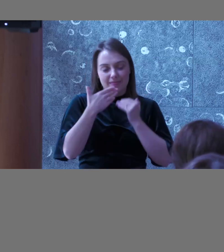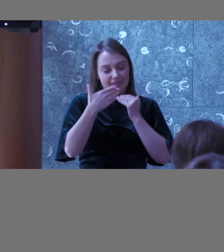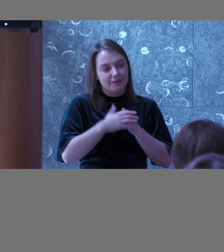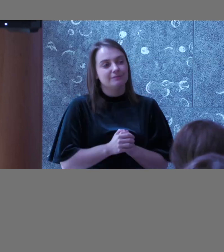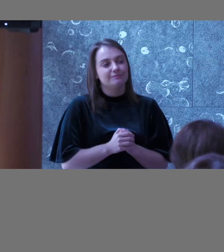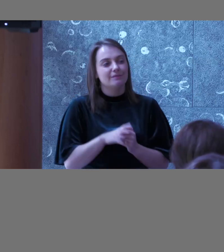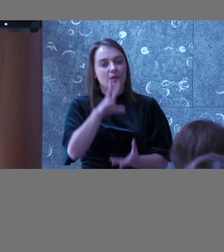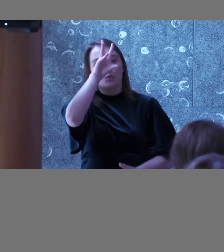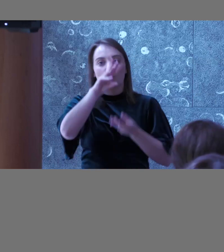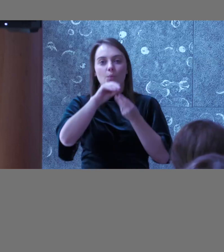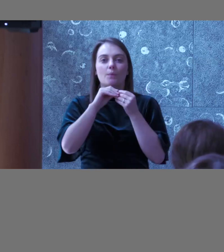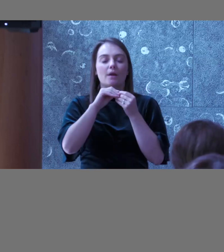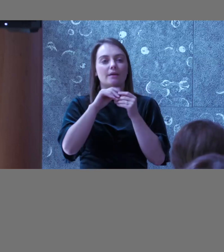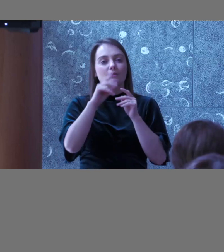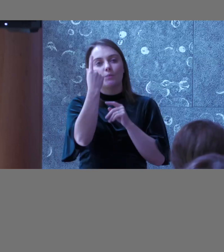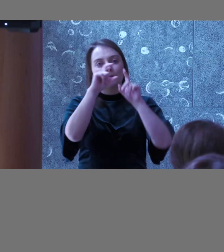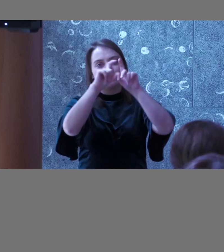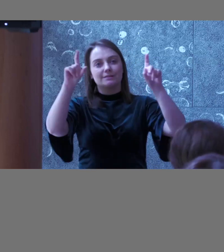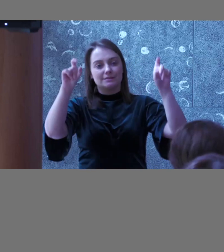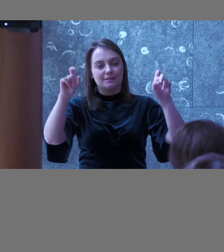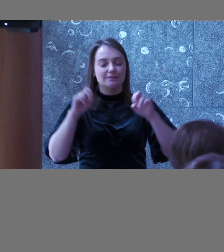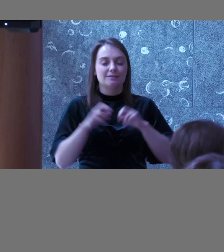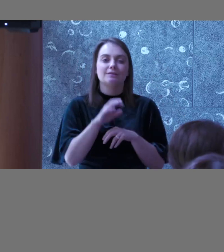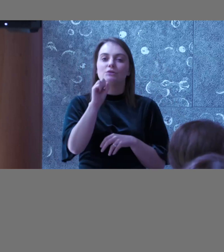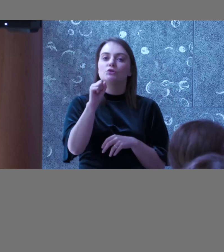can I can sum it up by a sentence that Sorka